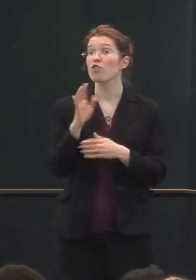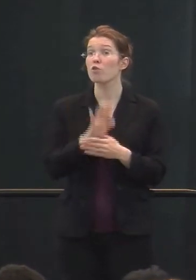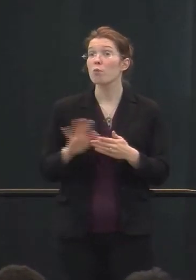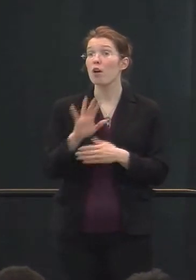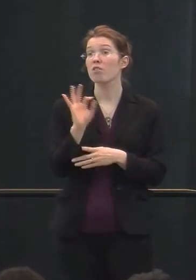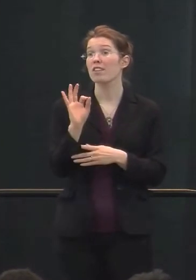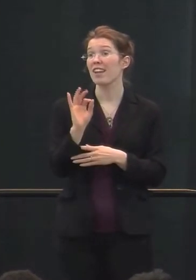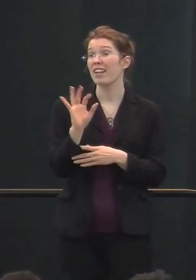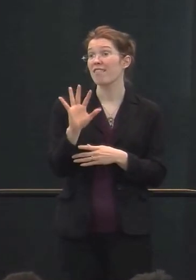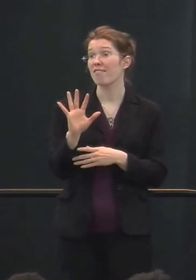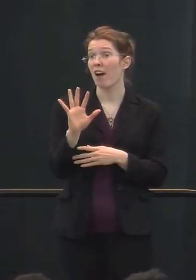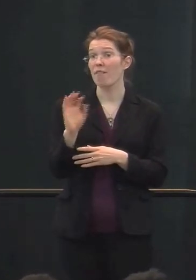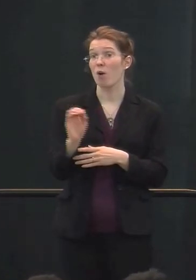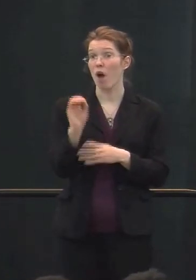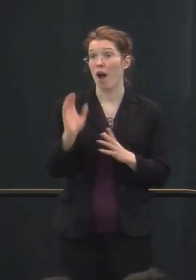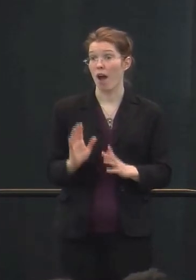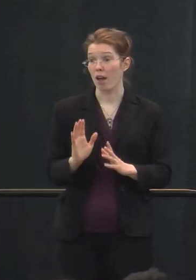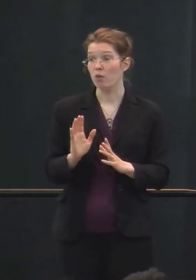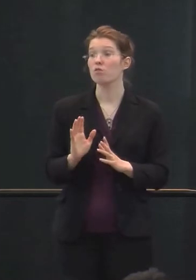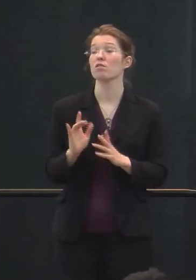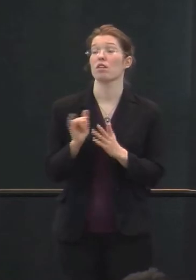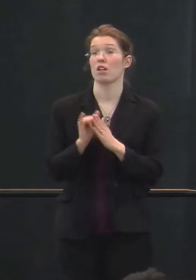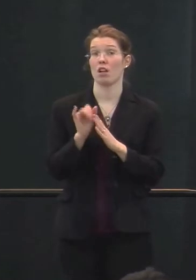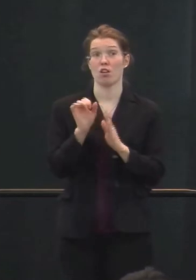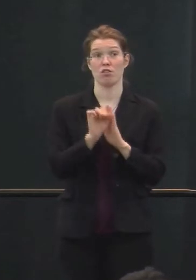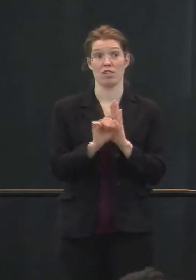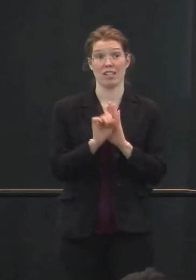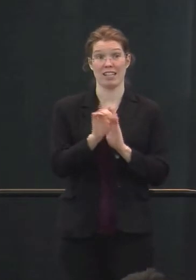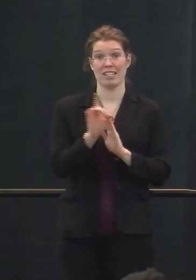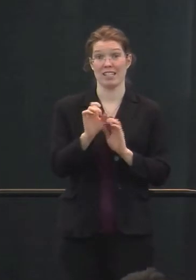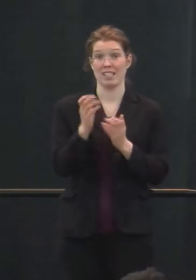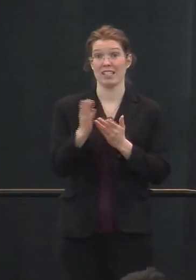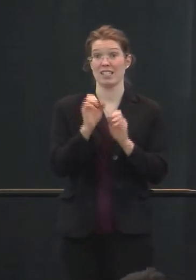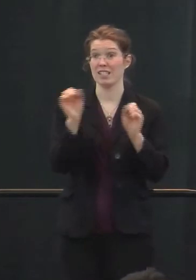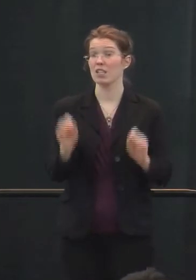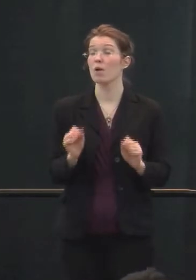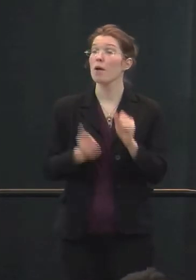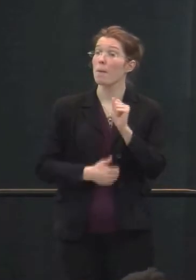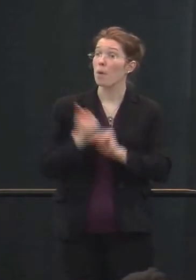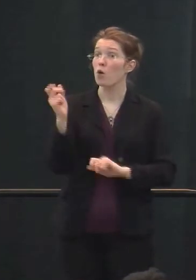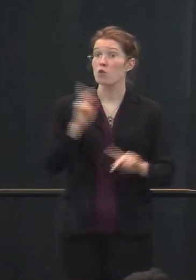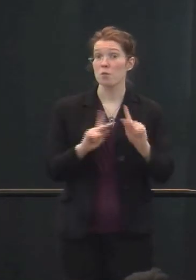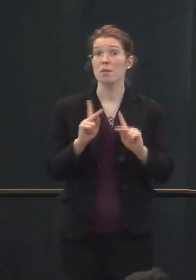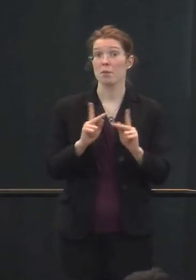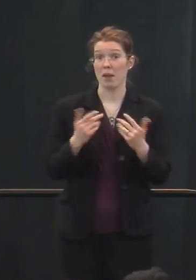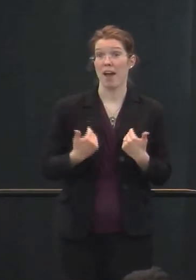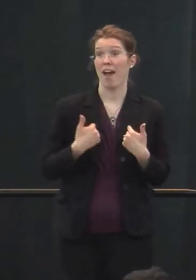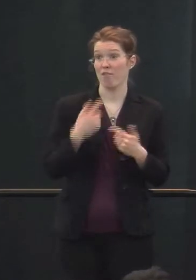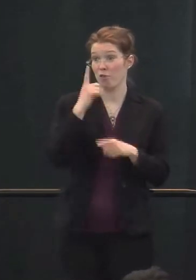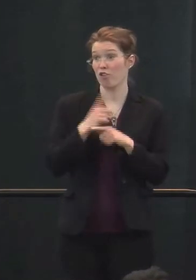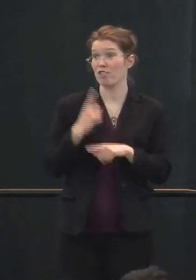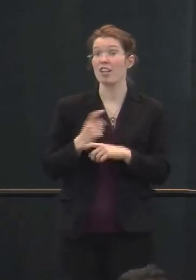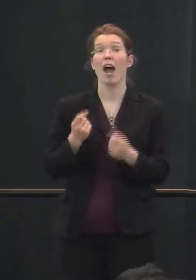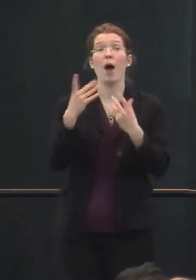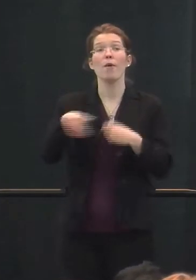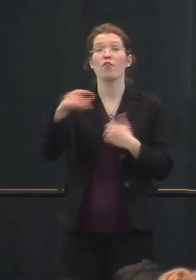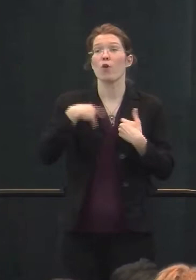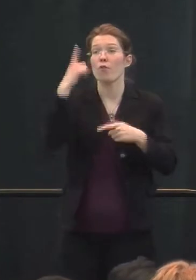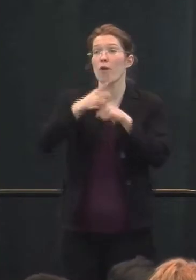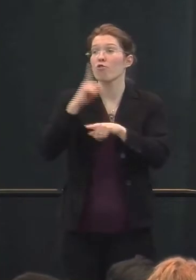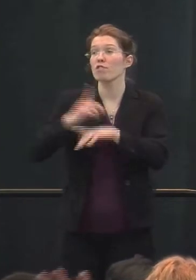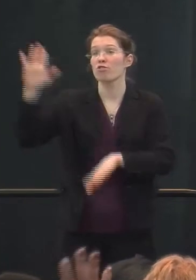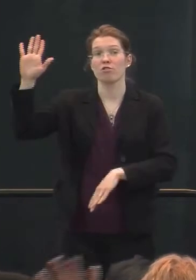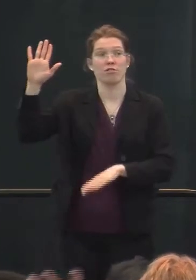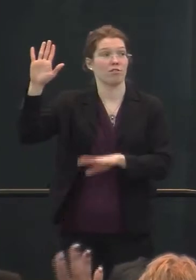,000 Ohioans who have some level of service in our state DD system, and most of these people have brothers and sisters. How many of you have a brother or a sister?